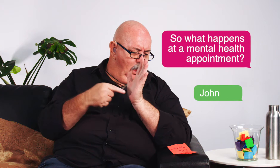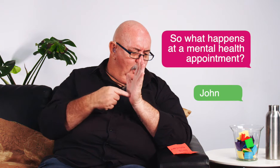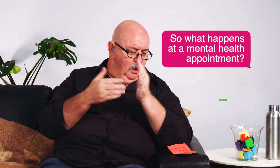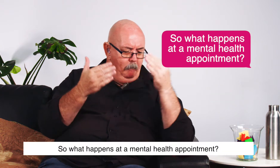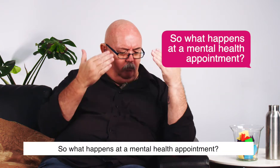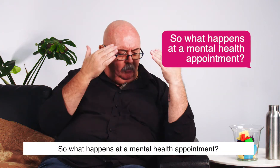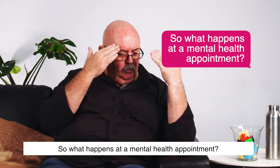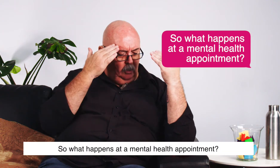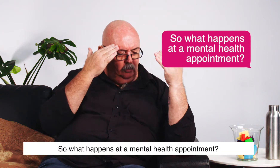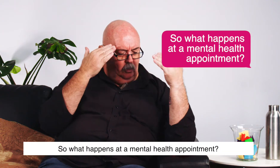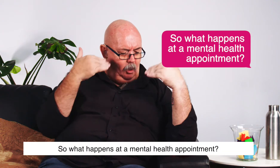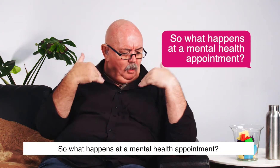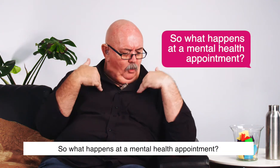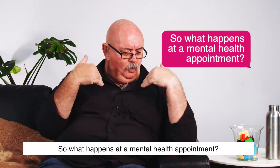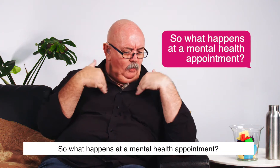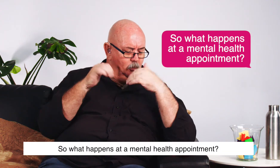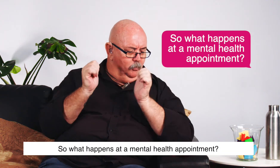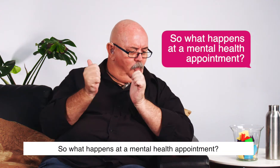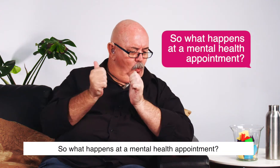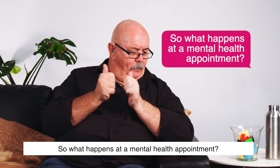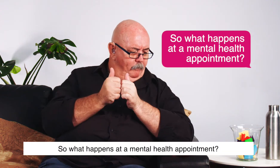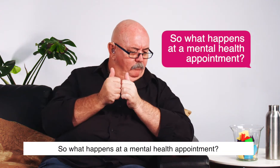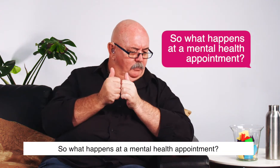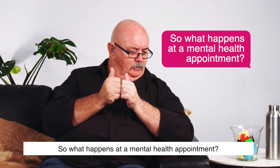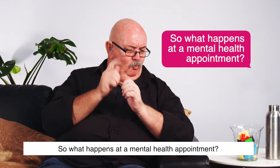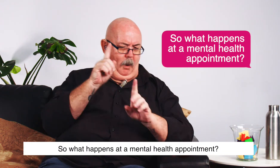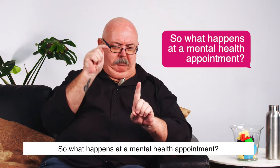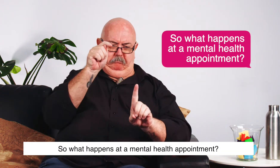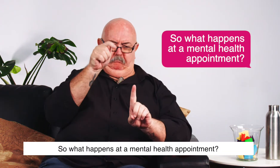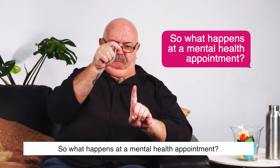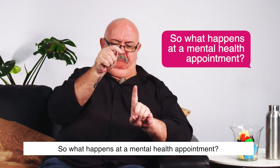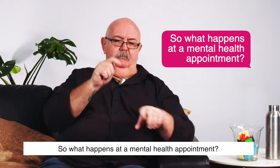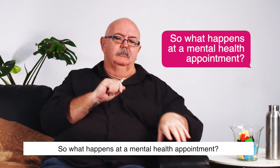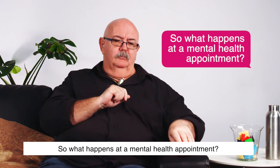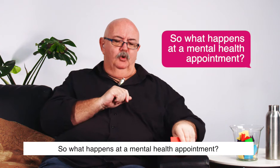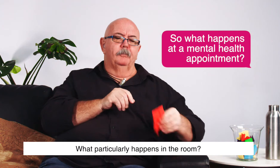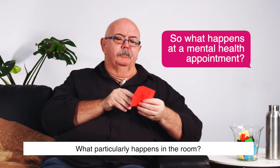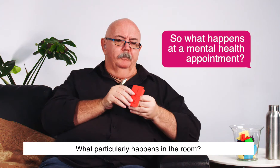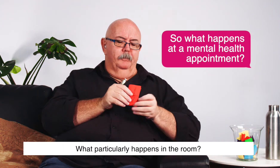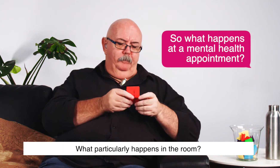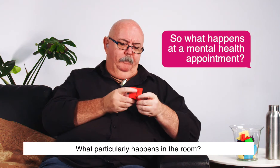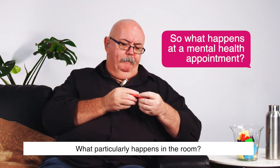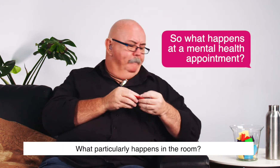So what happens at a mental health appointment? What particularly happens in the room?